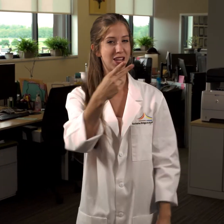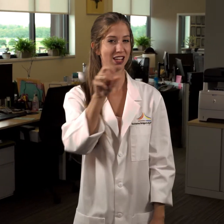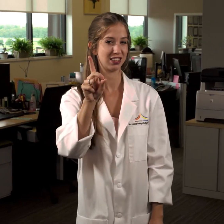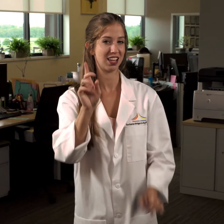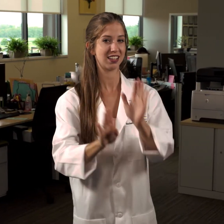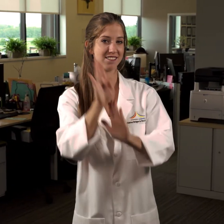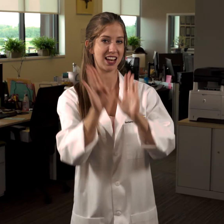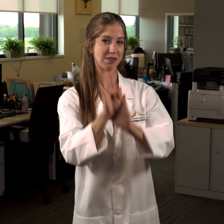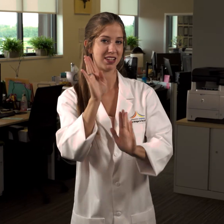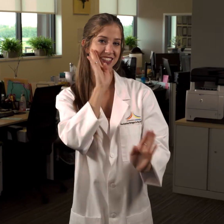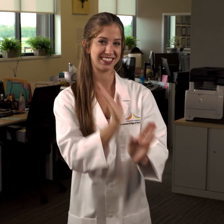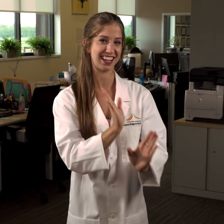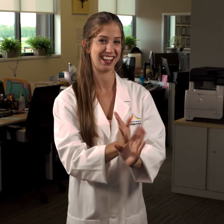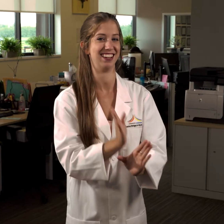PhD in Developmental Psychology.